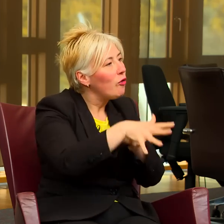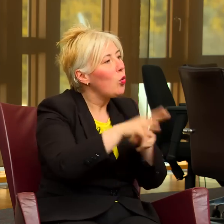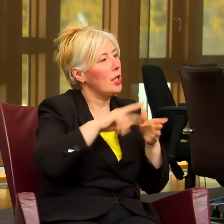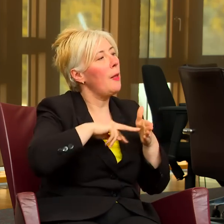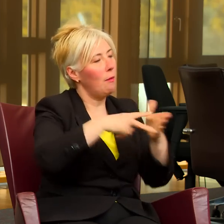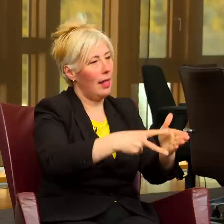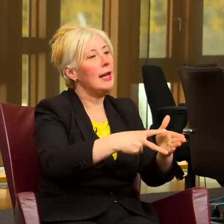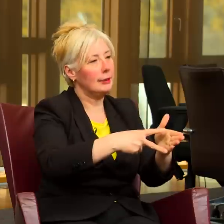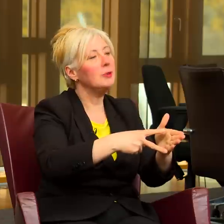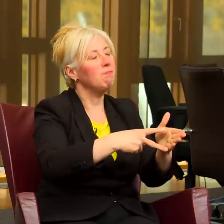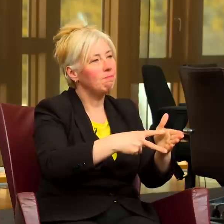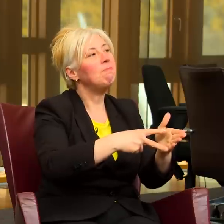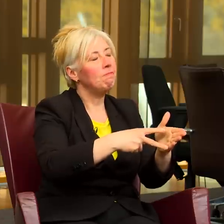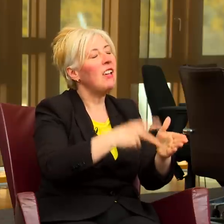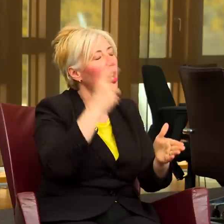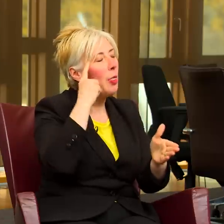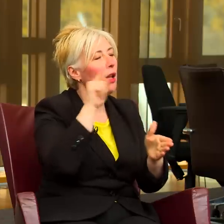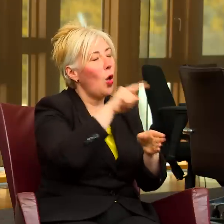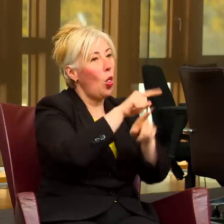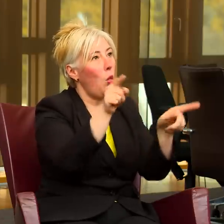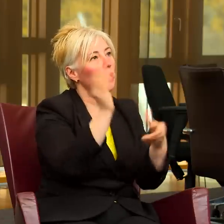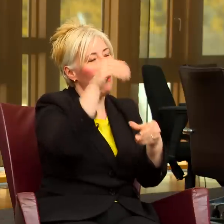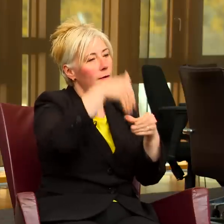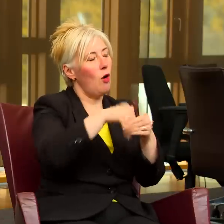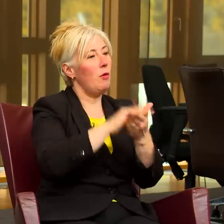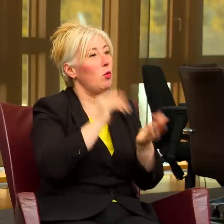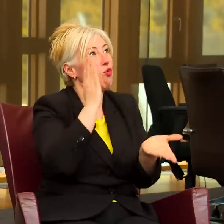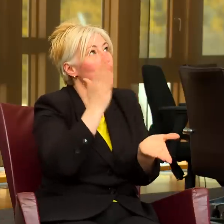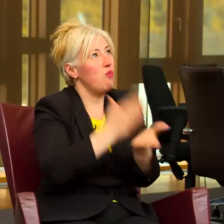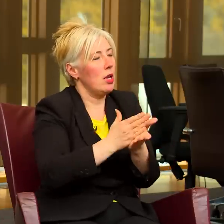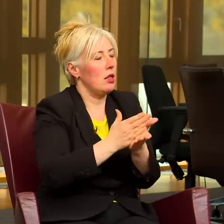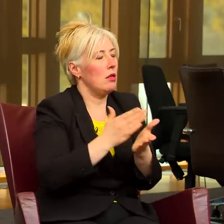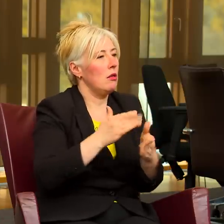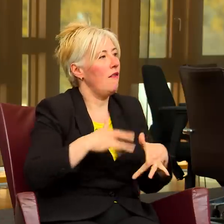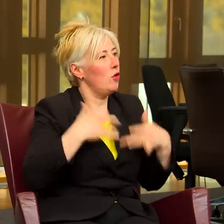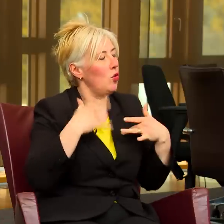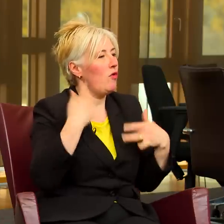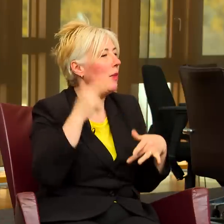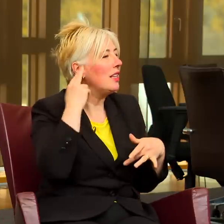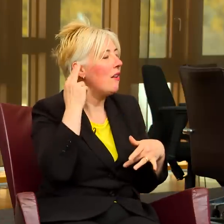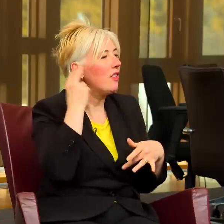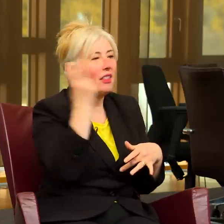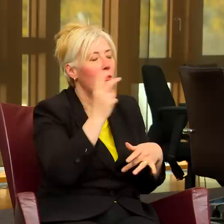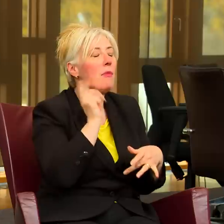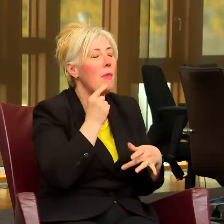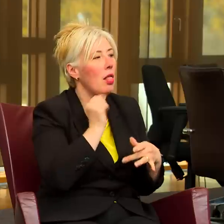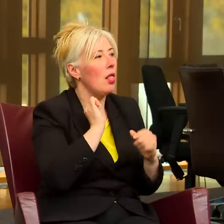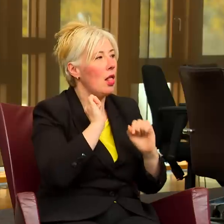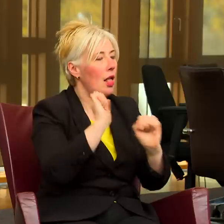that's how we'll get the real opinions of deaf and deafblind people across Scotland right to the heart of the service